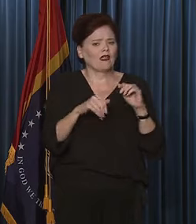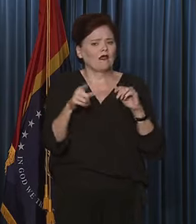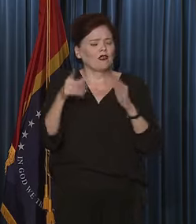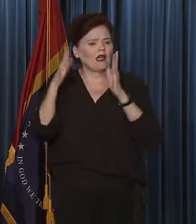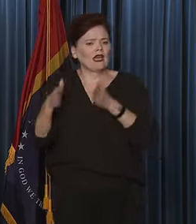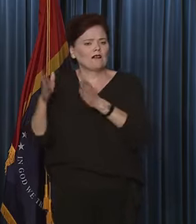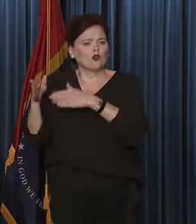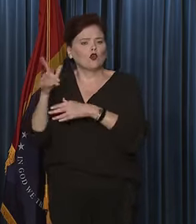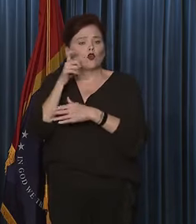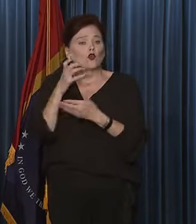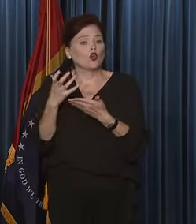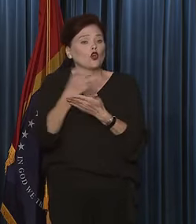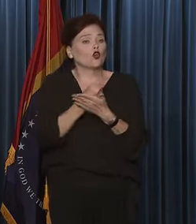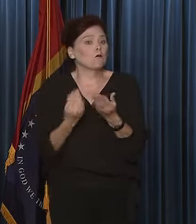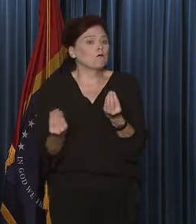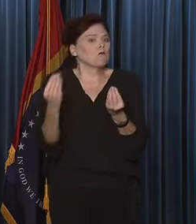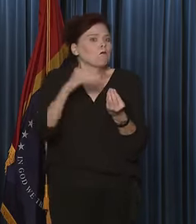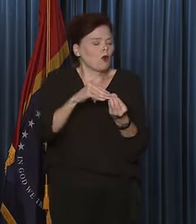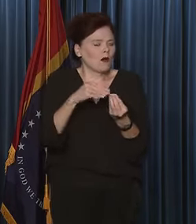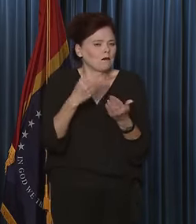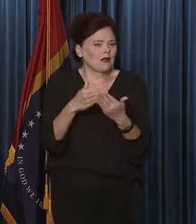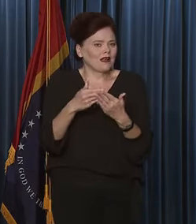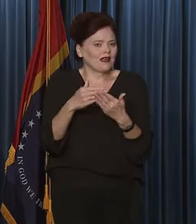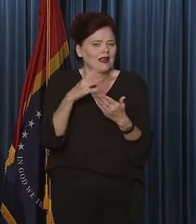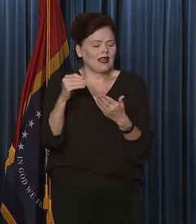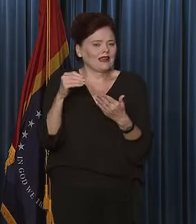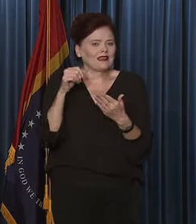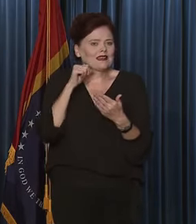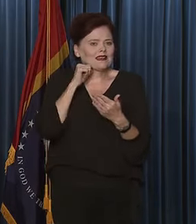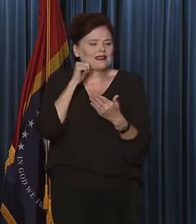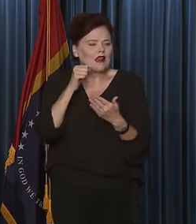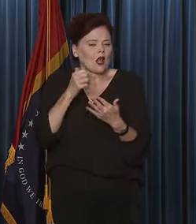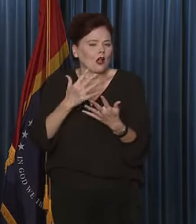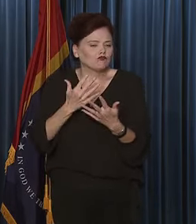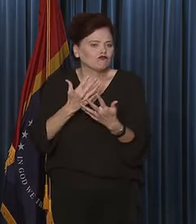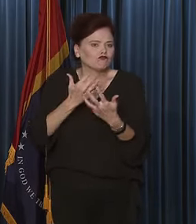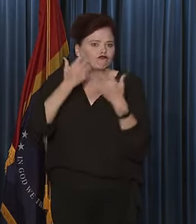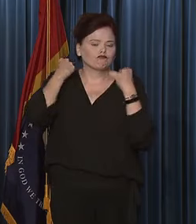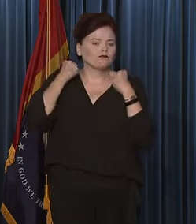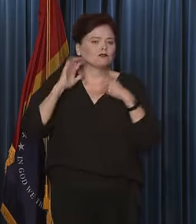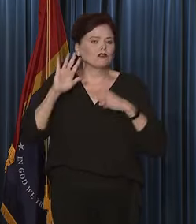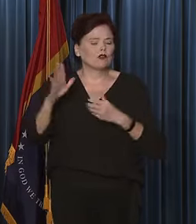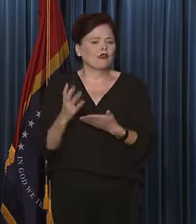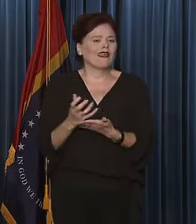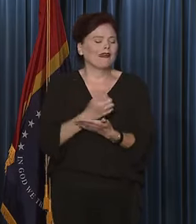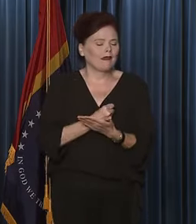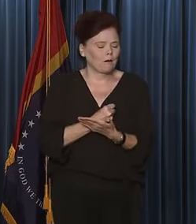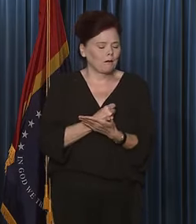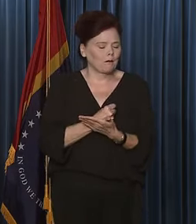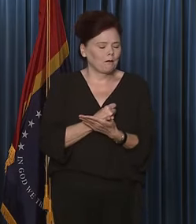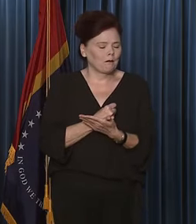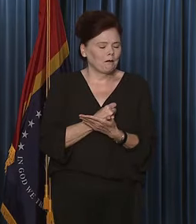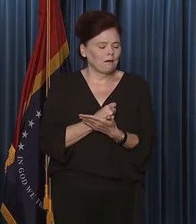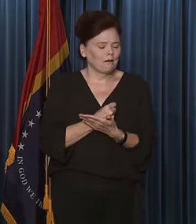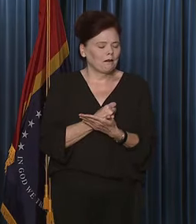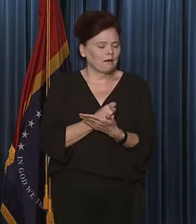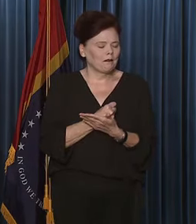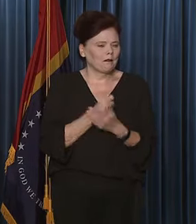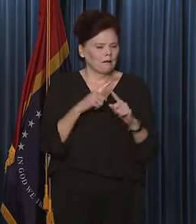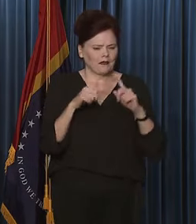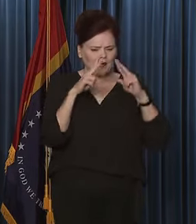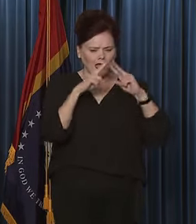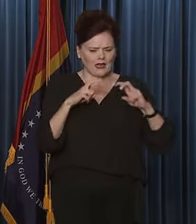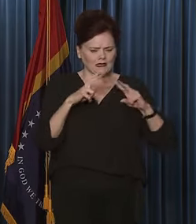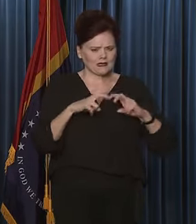who is earning much more and therefore not consuming 100% of their income. So, the analysis is